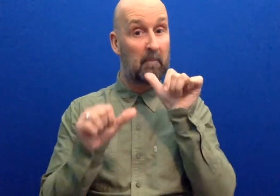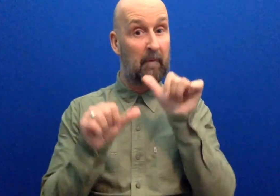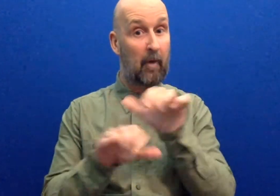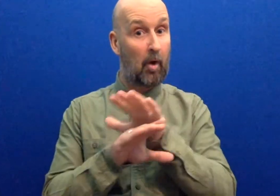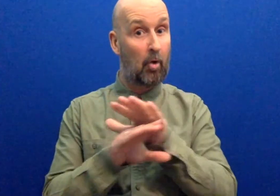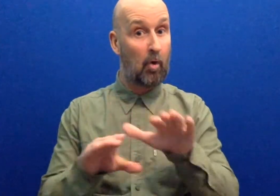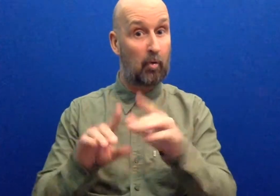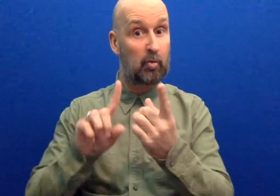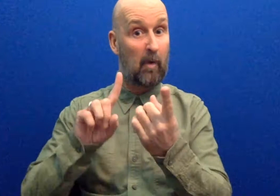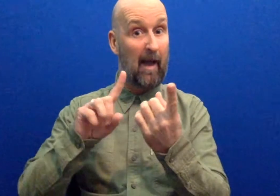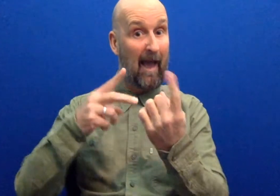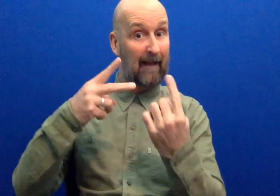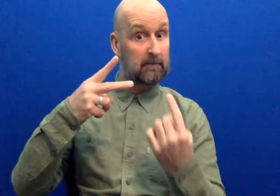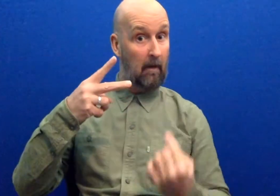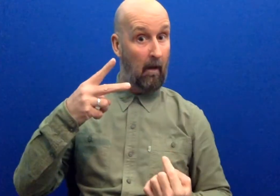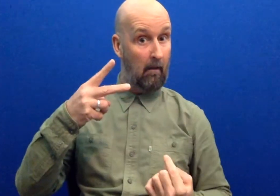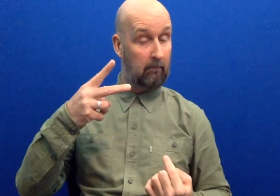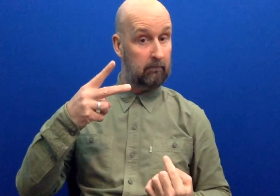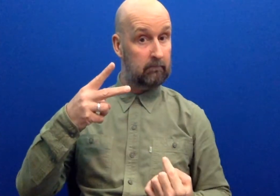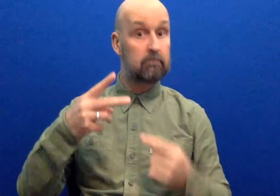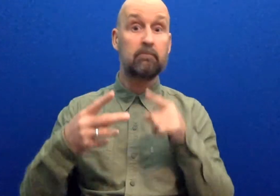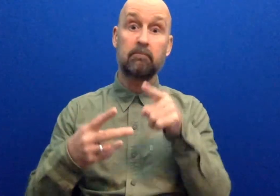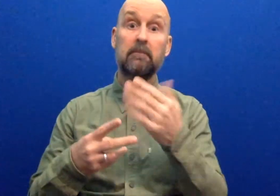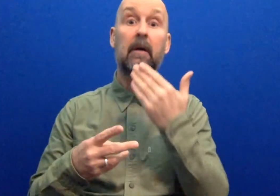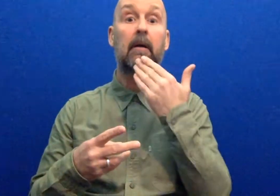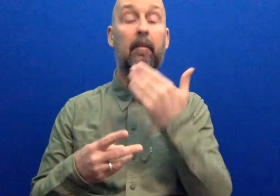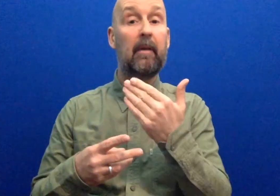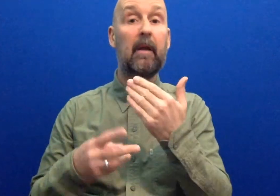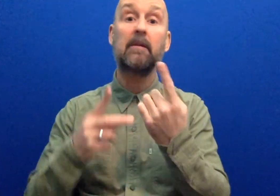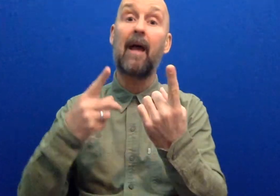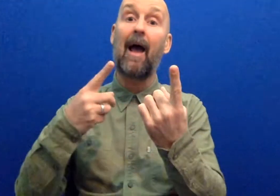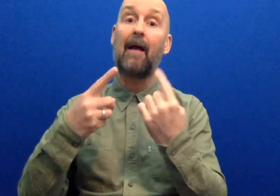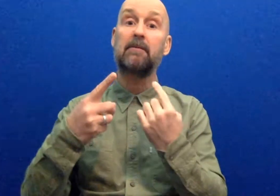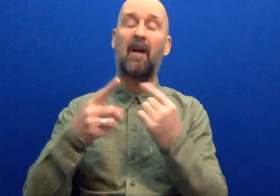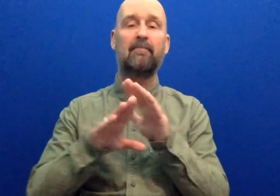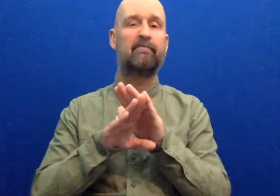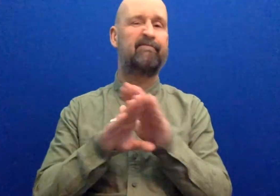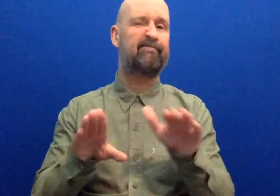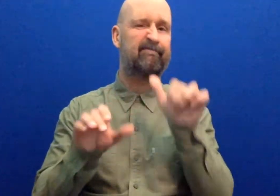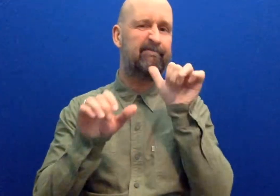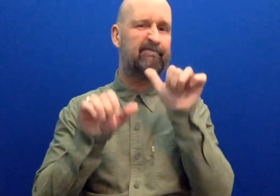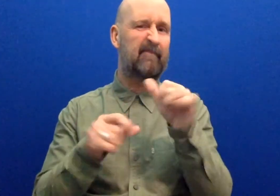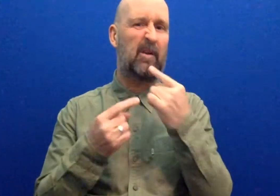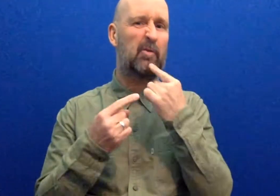any of these questions, then please give the answer, prefer not to say.